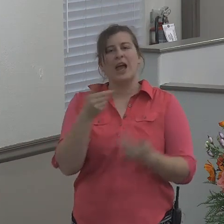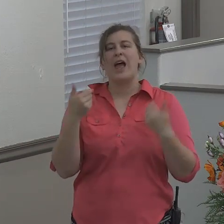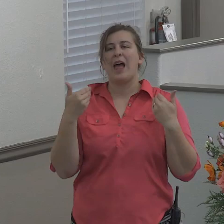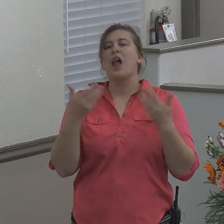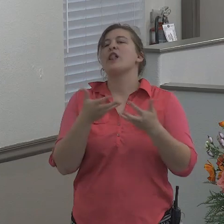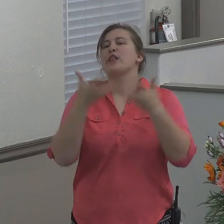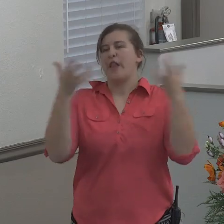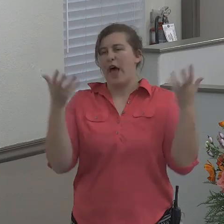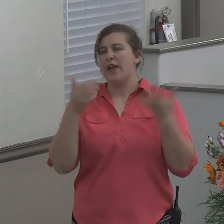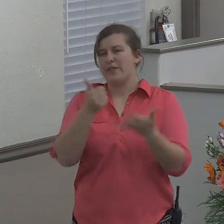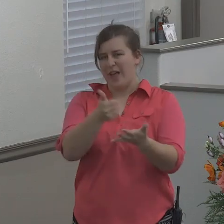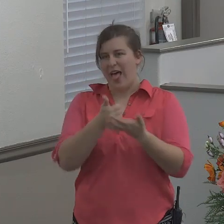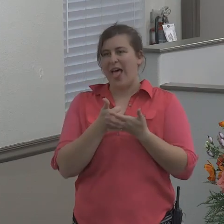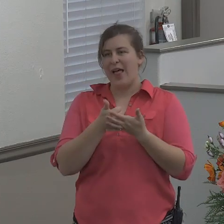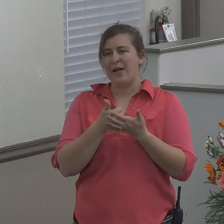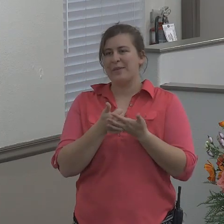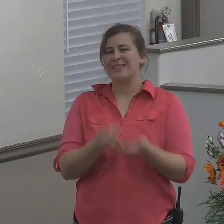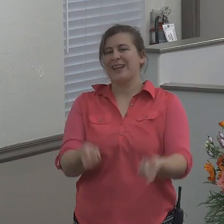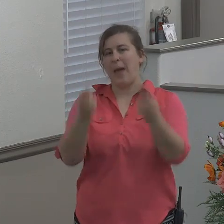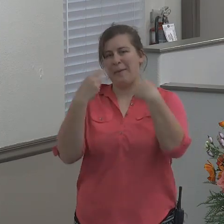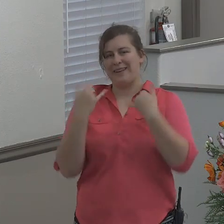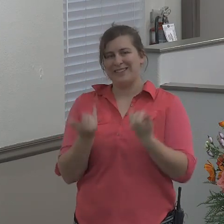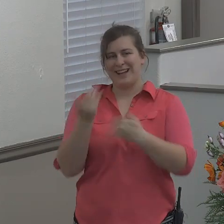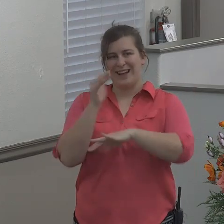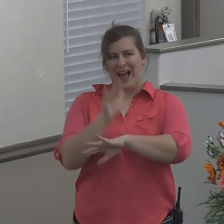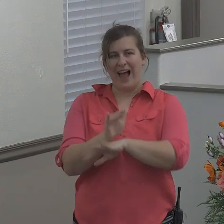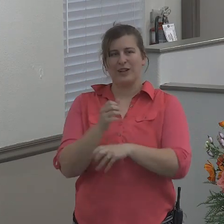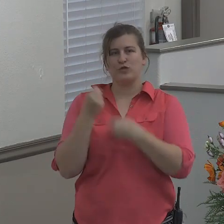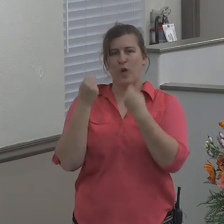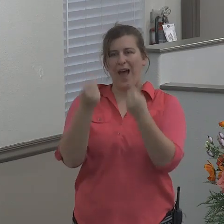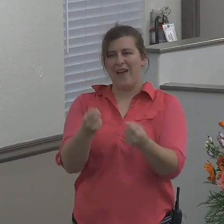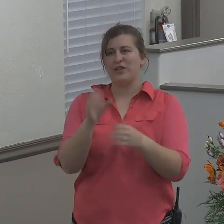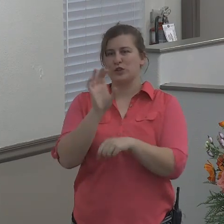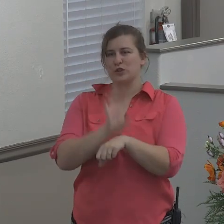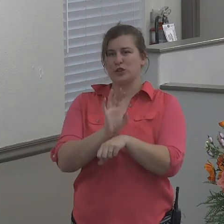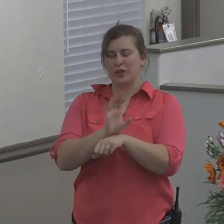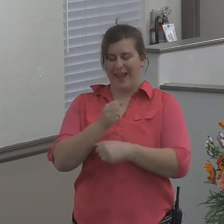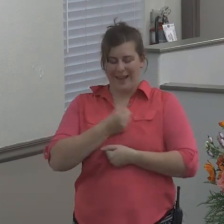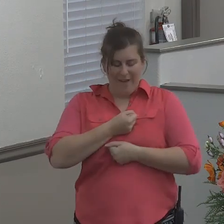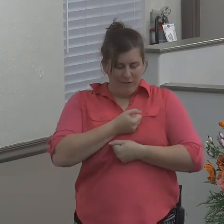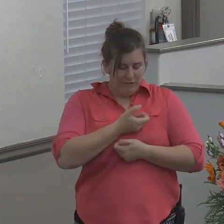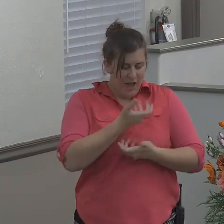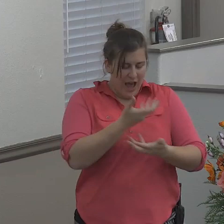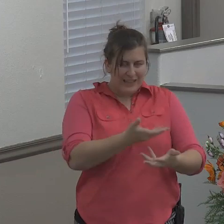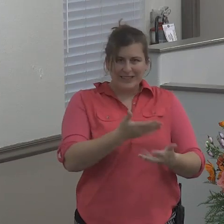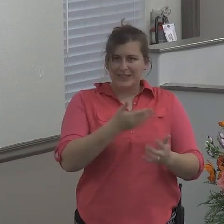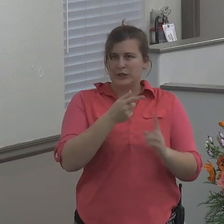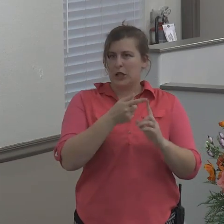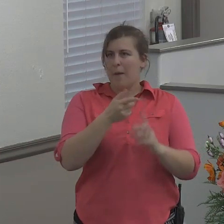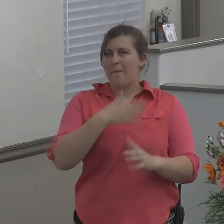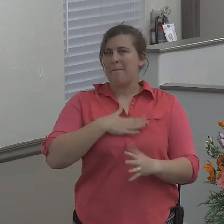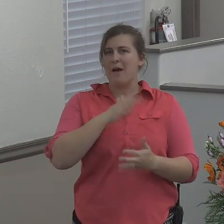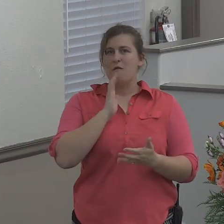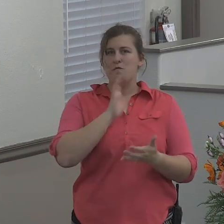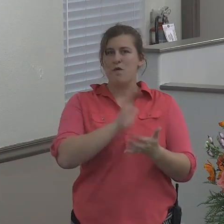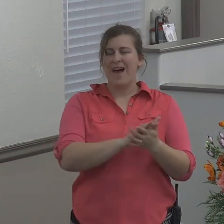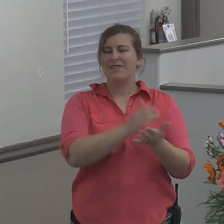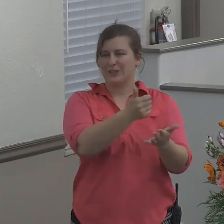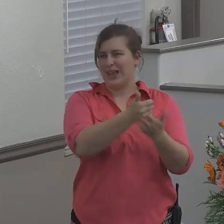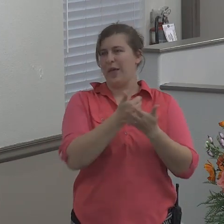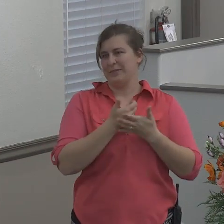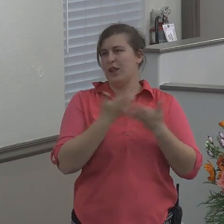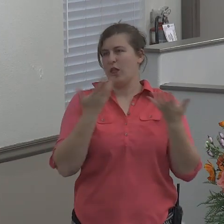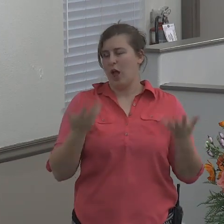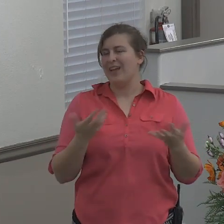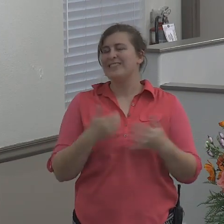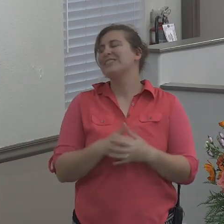today on the way to church tonight. I had to open up to her and confess something to her and she helped me out a lot. I told